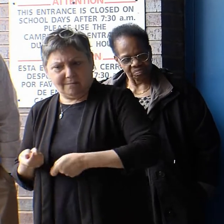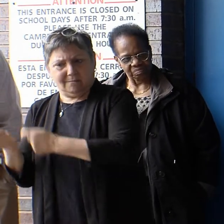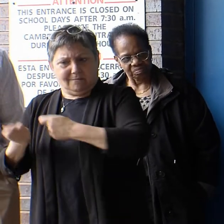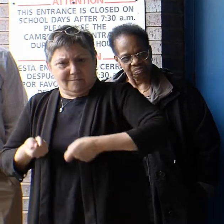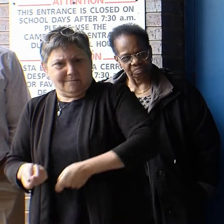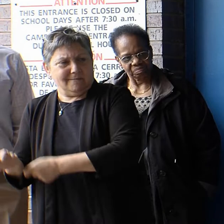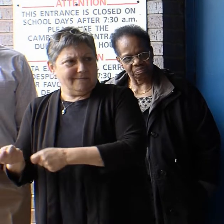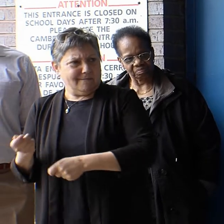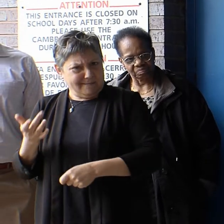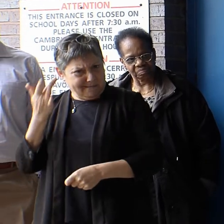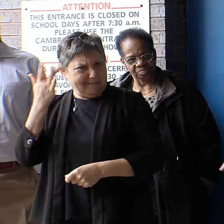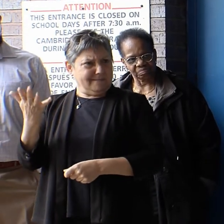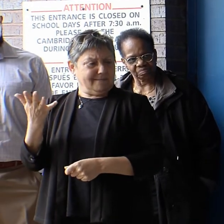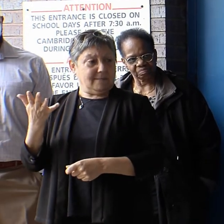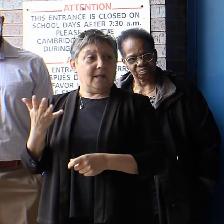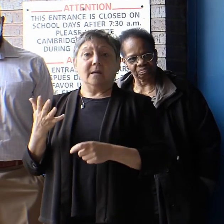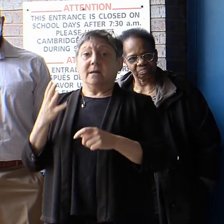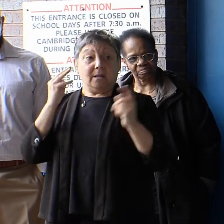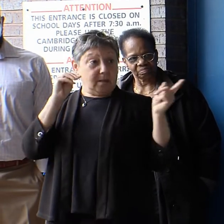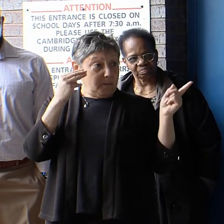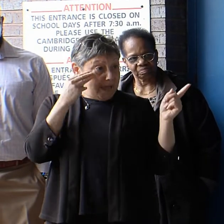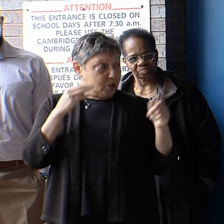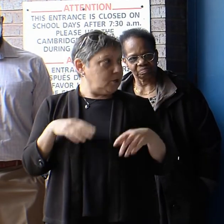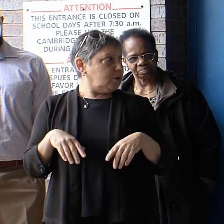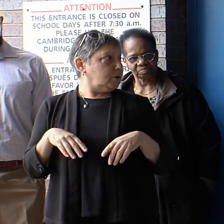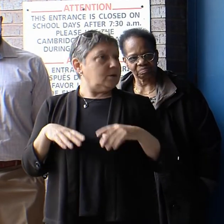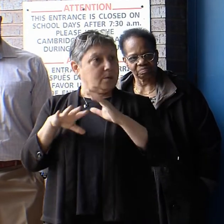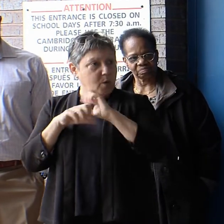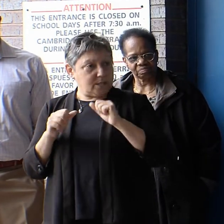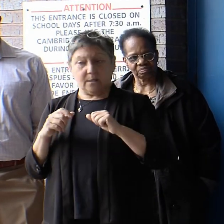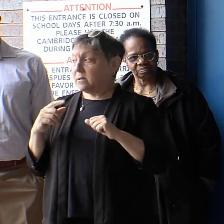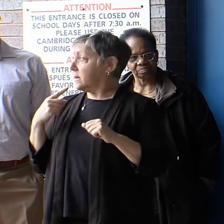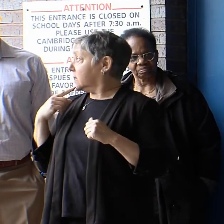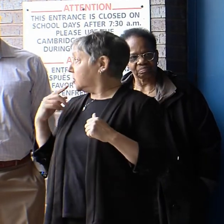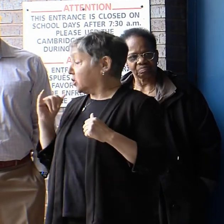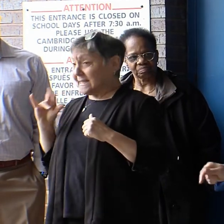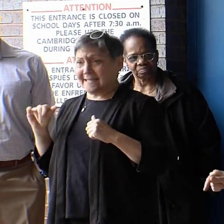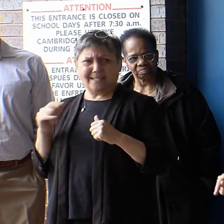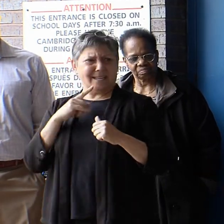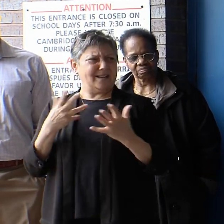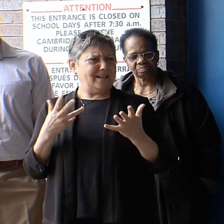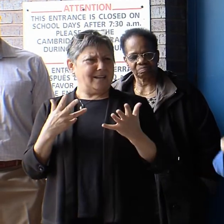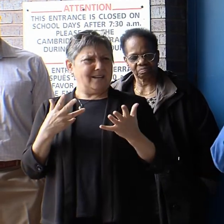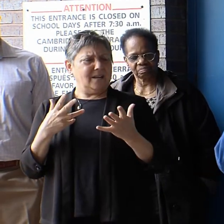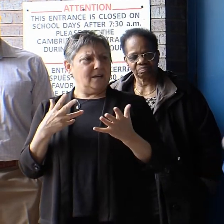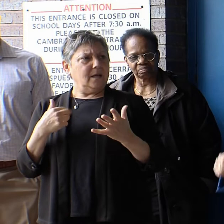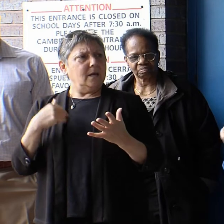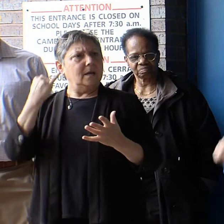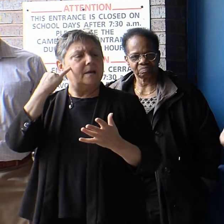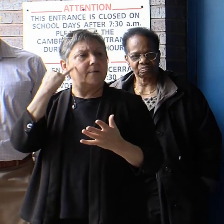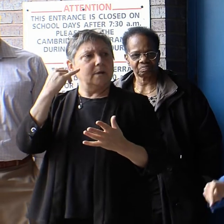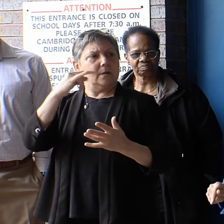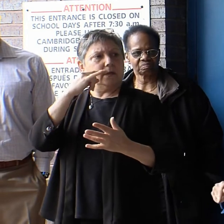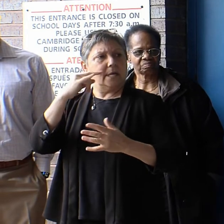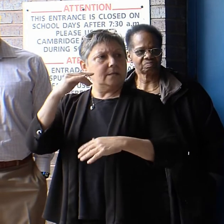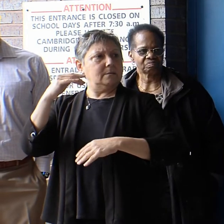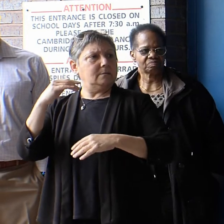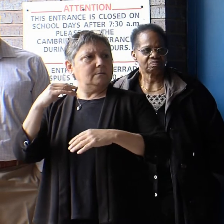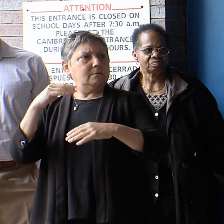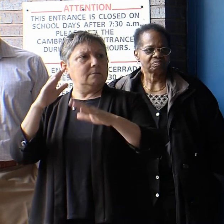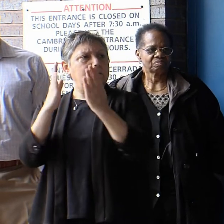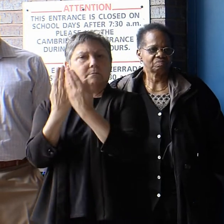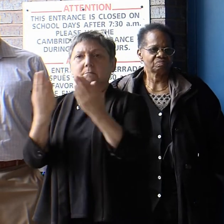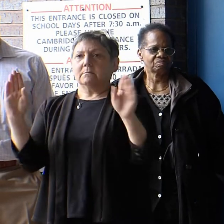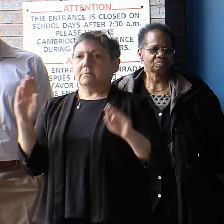and as Jessica said and as others said, what signal does this send to kids when they walk into a school